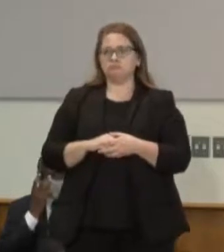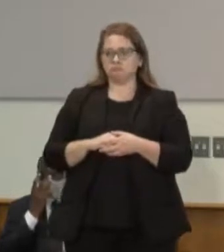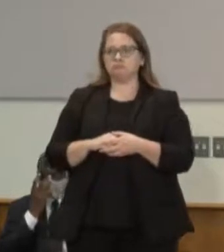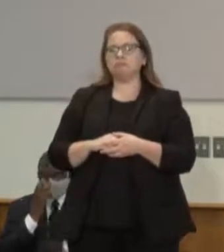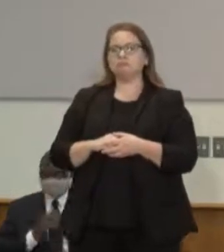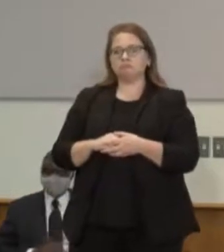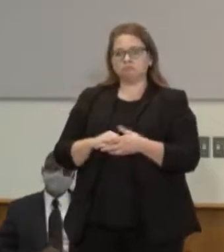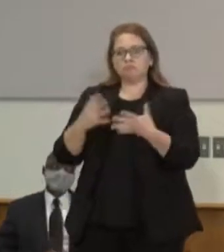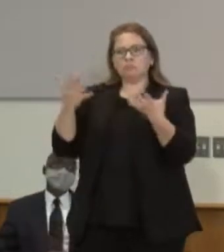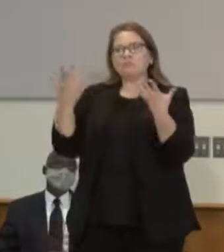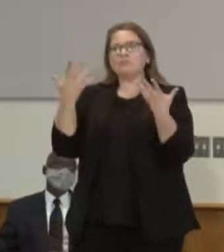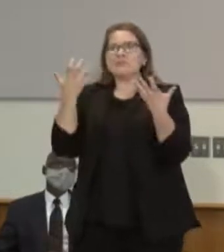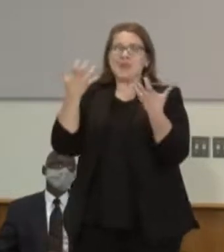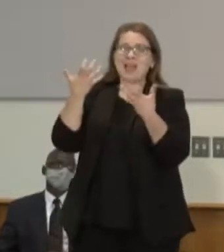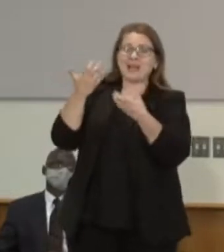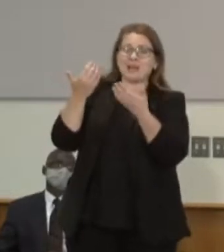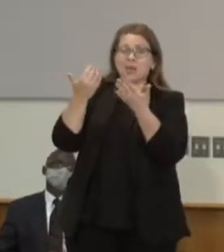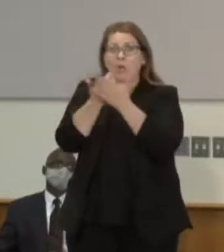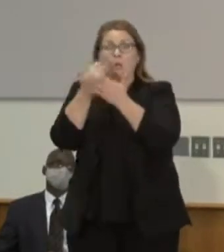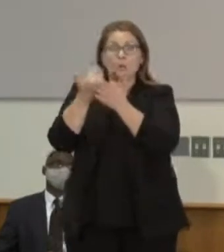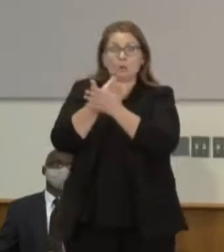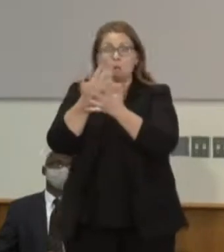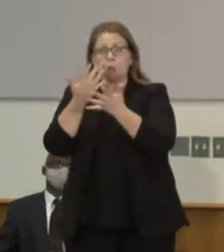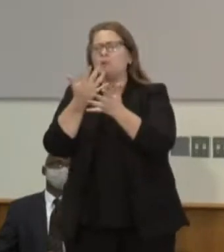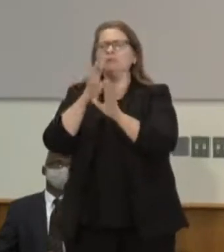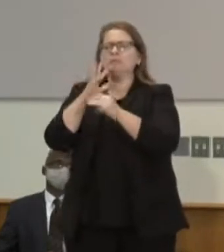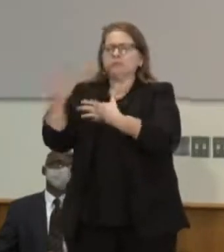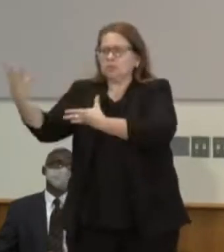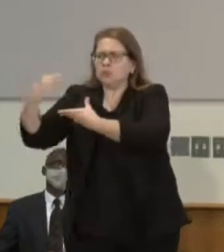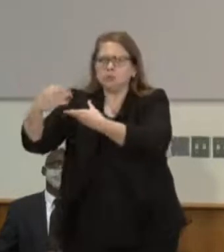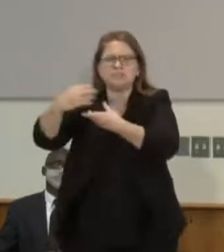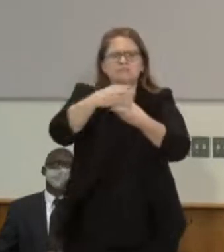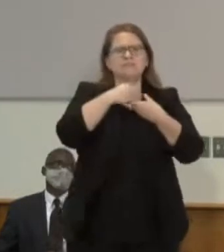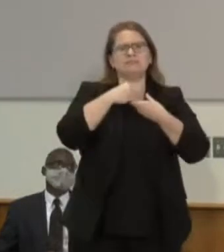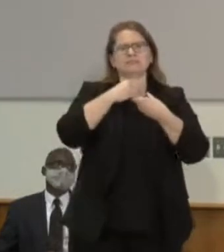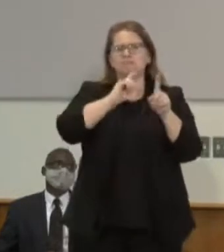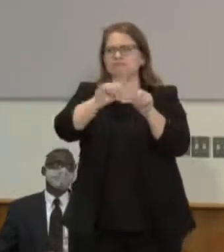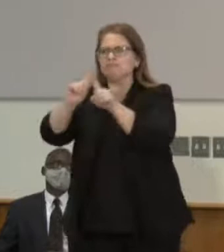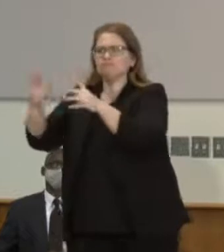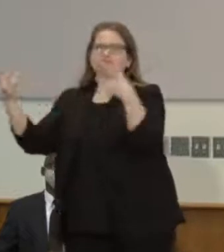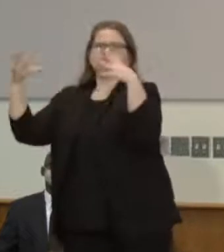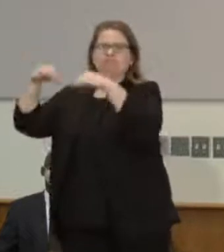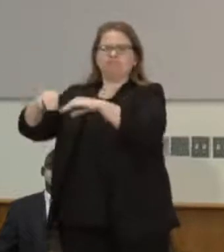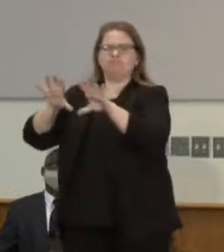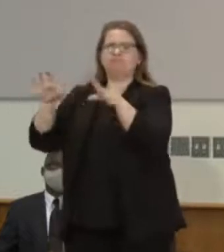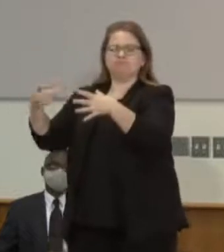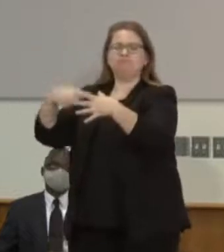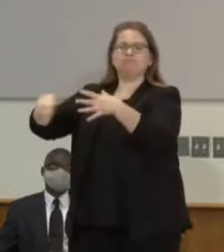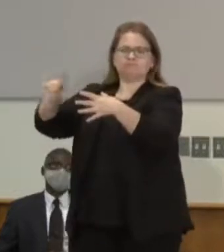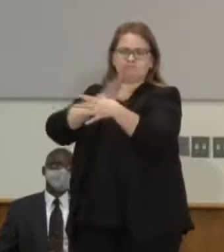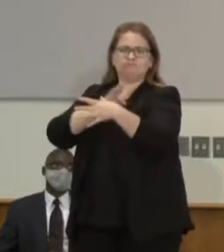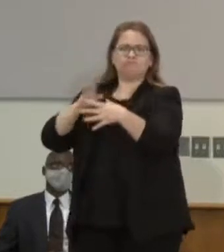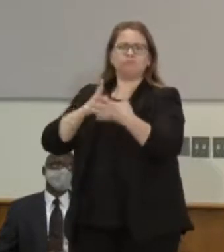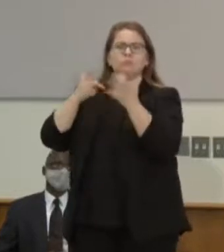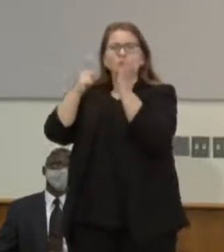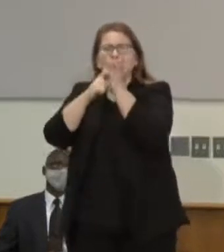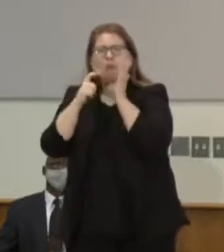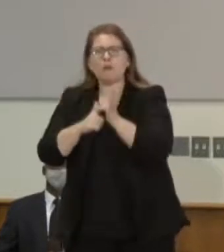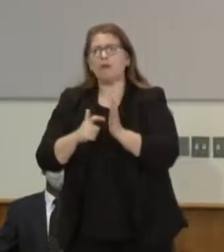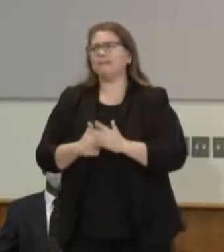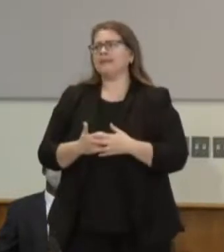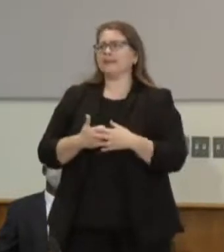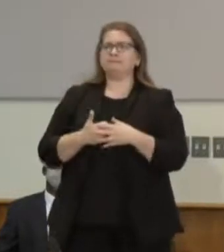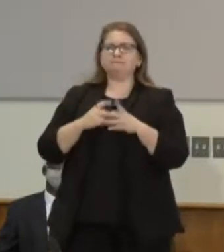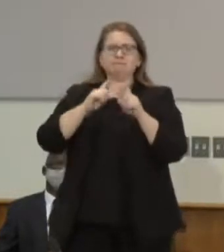expansive but designs what those new inclusive community center requirements are for a peace officer